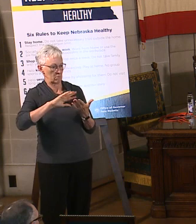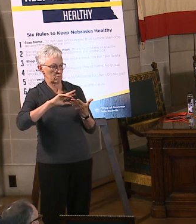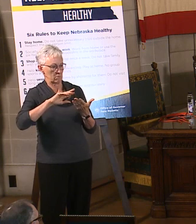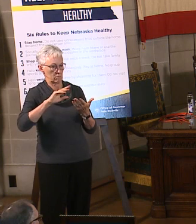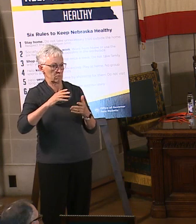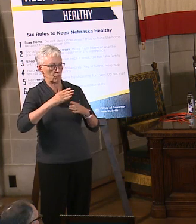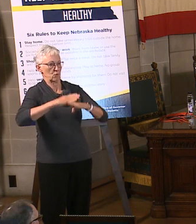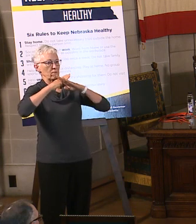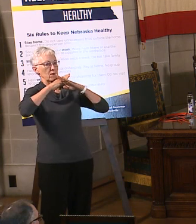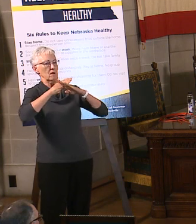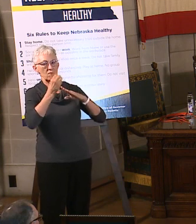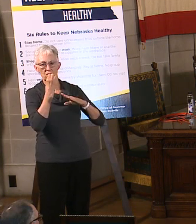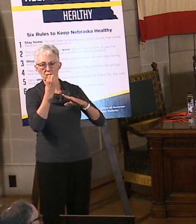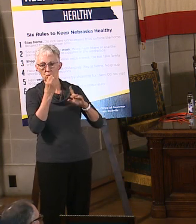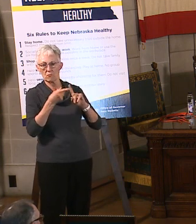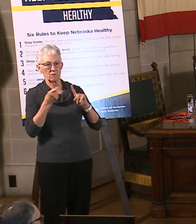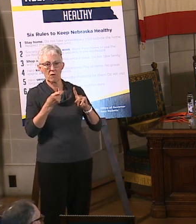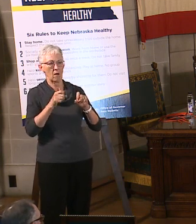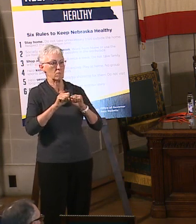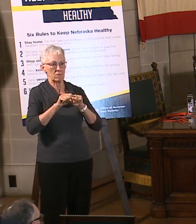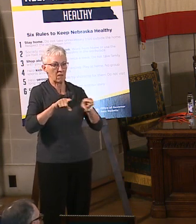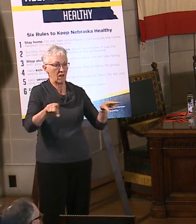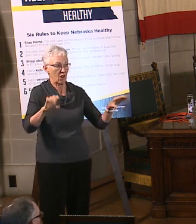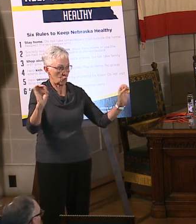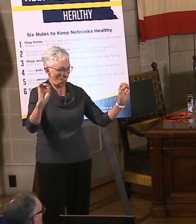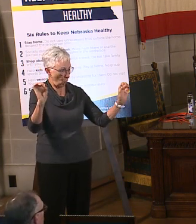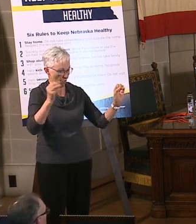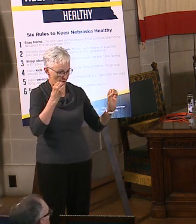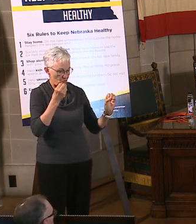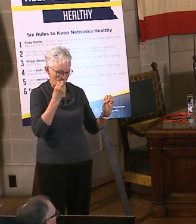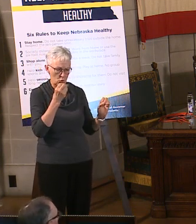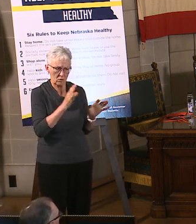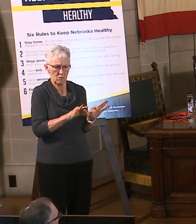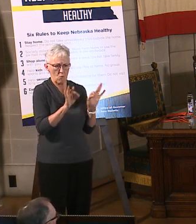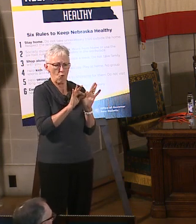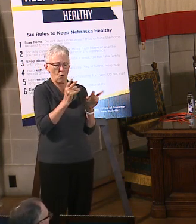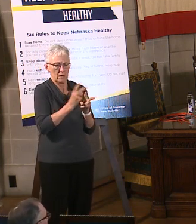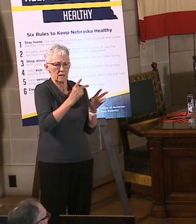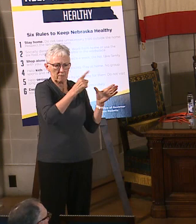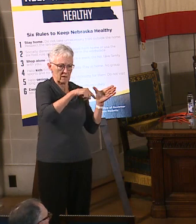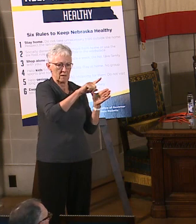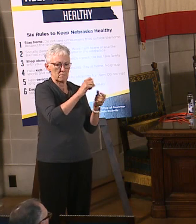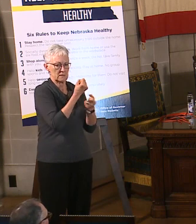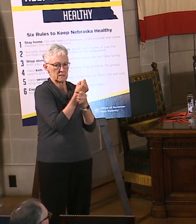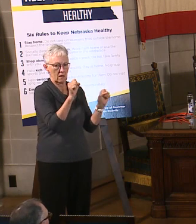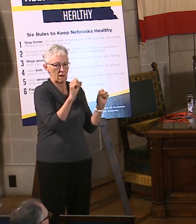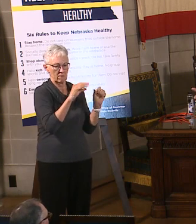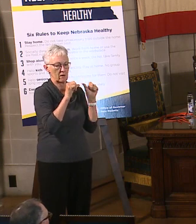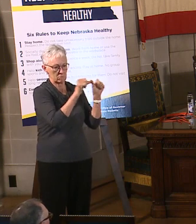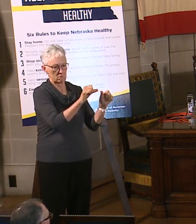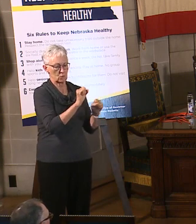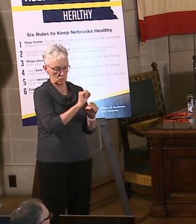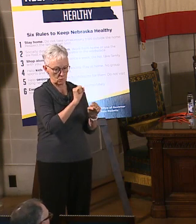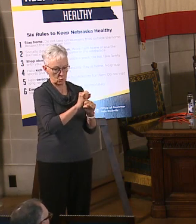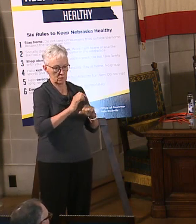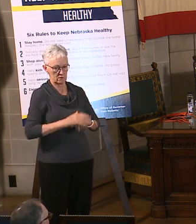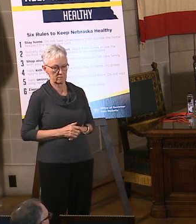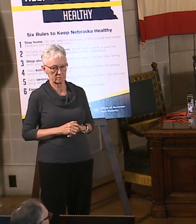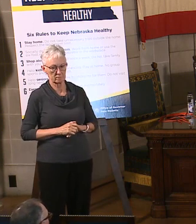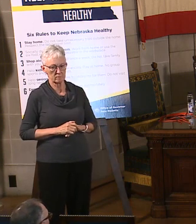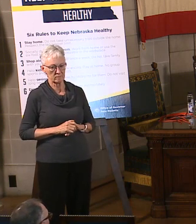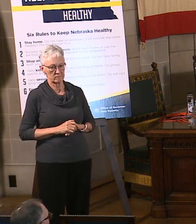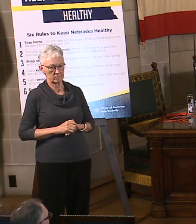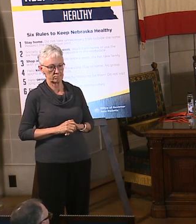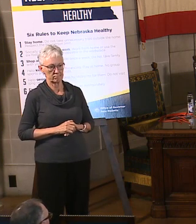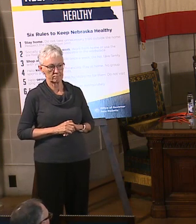populations. And then finally, our Department of Corrections is another example. We have had a plan there, well, for a long time with regard to